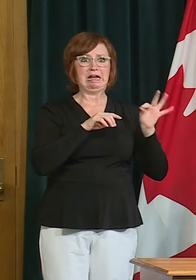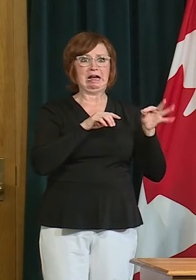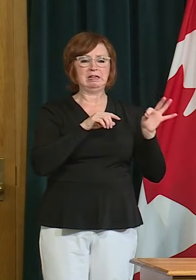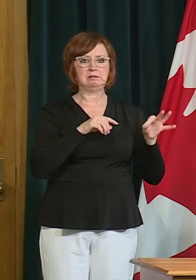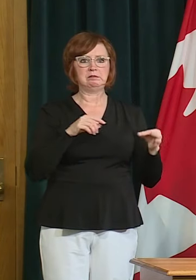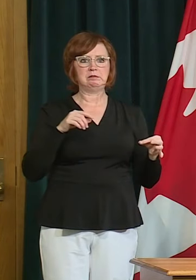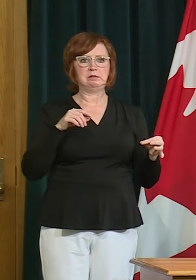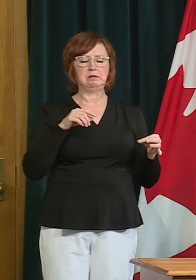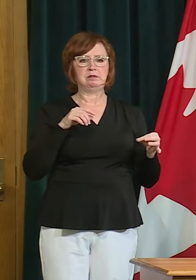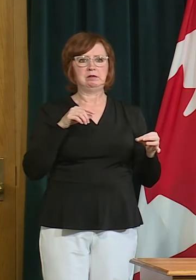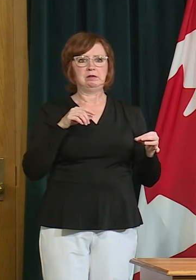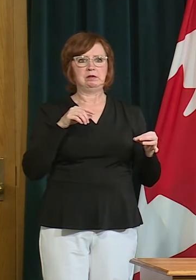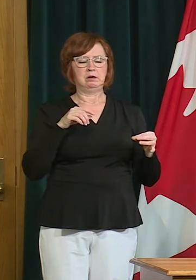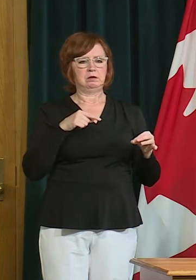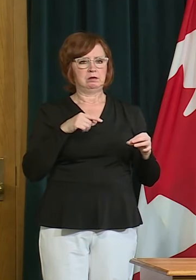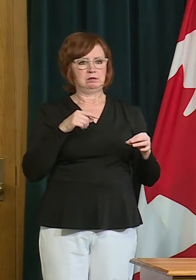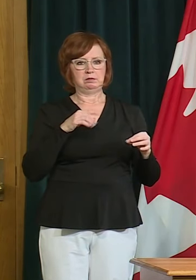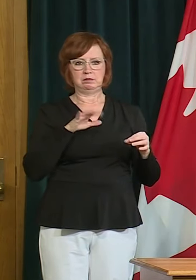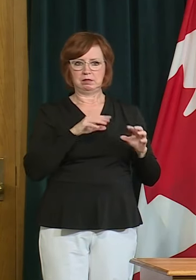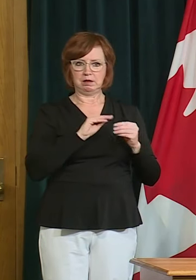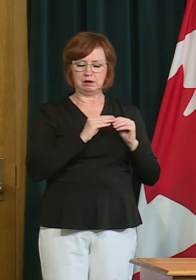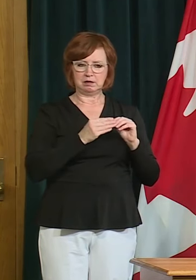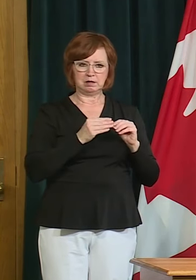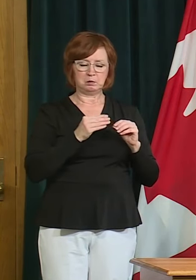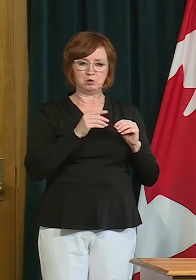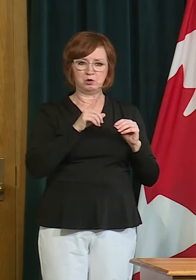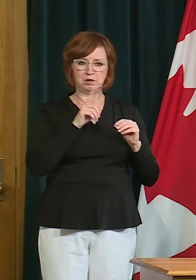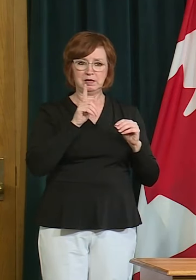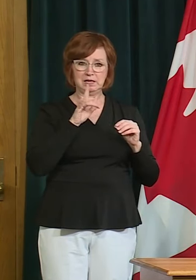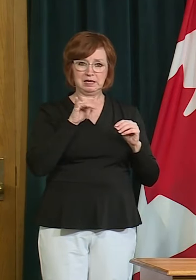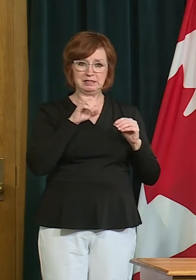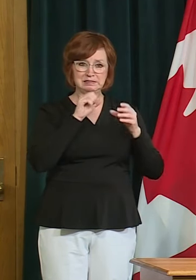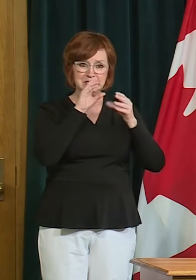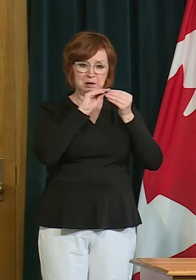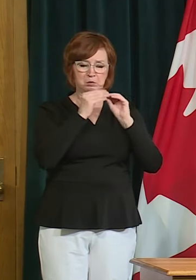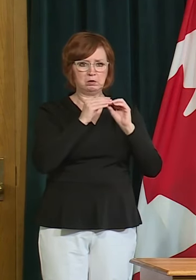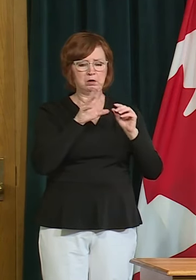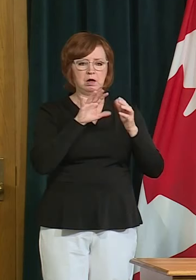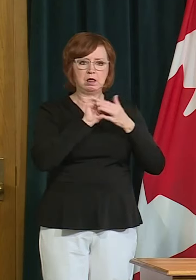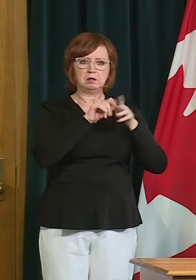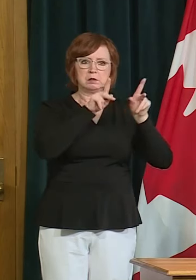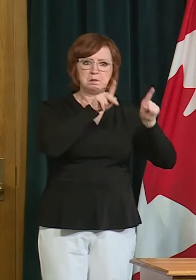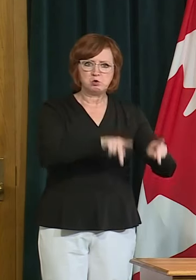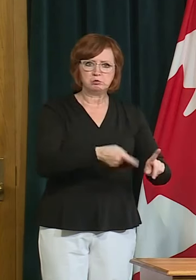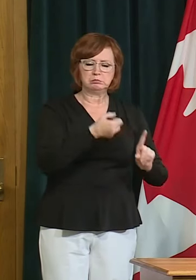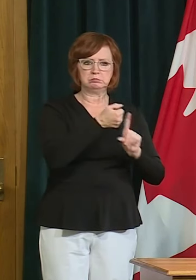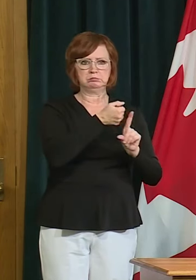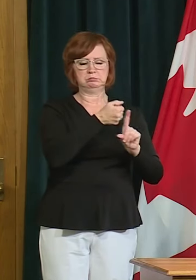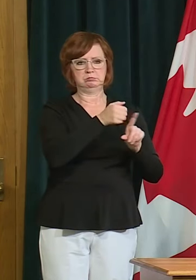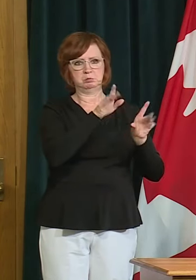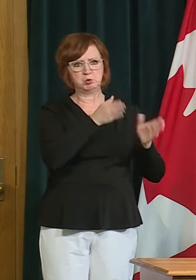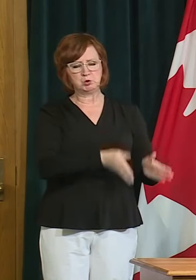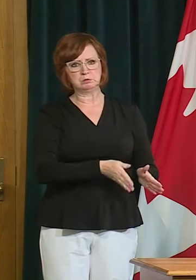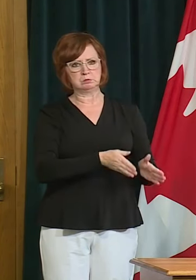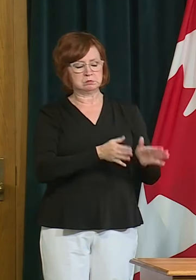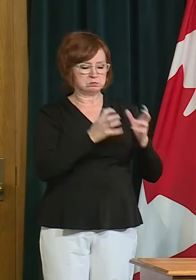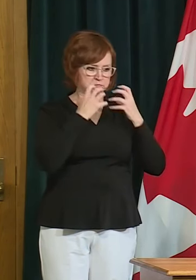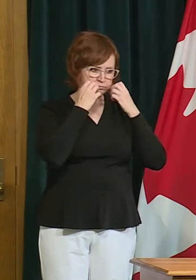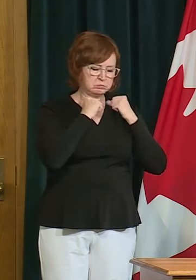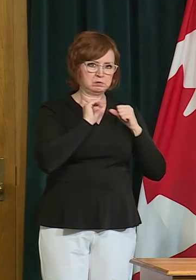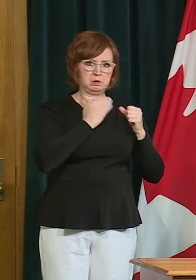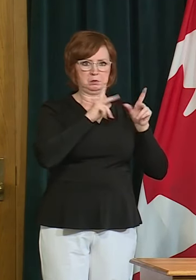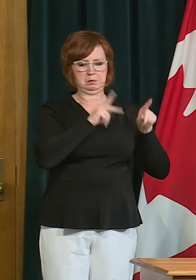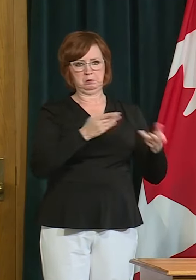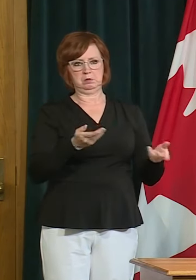we're doing everything that we can to open up yes playgrounds open up the other sectors of our economy we want to get people back to work we want to get